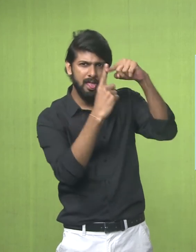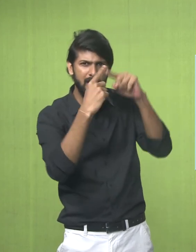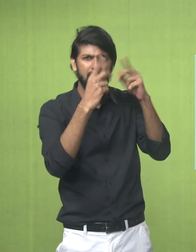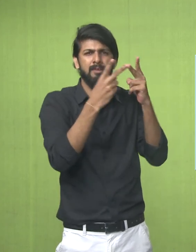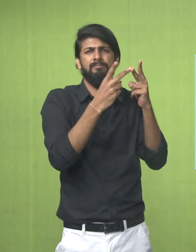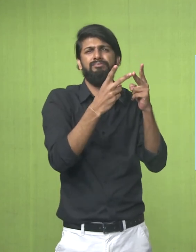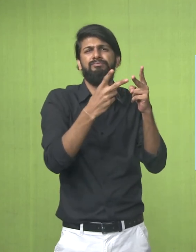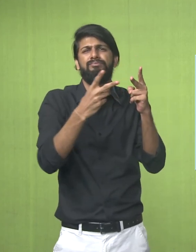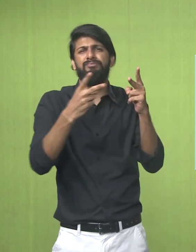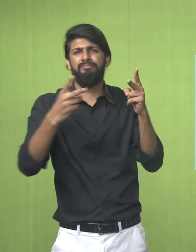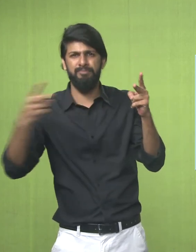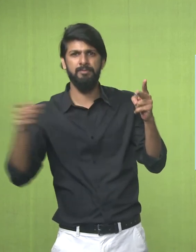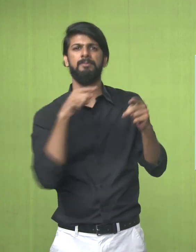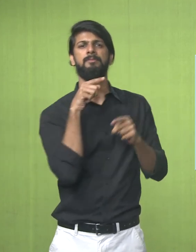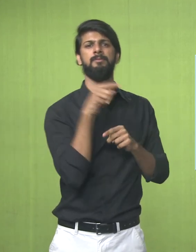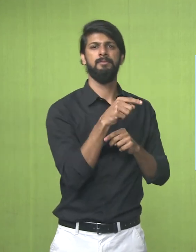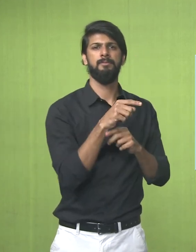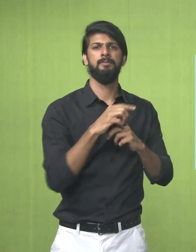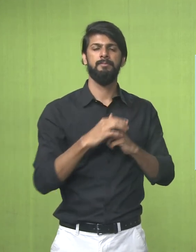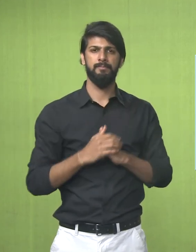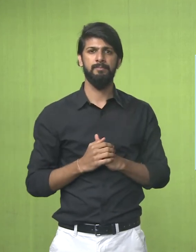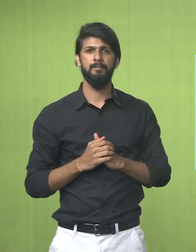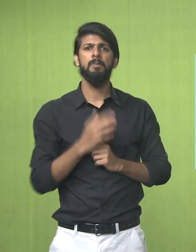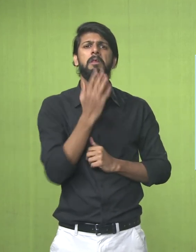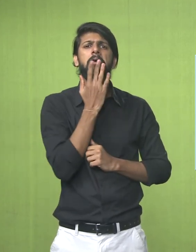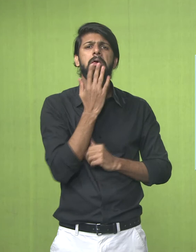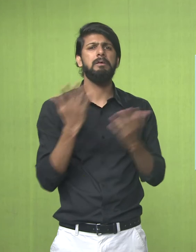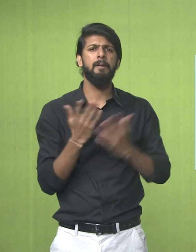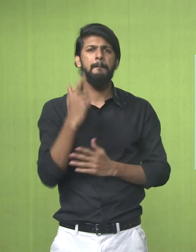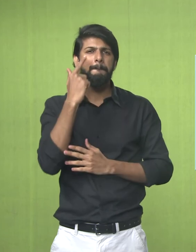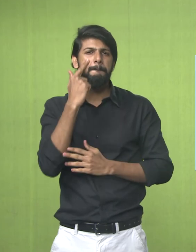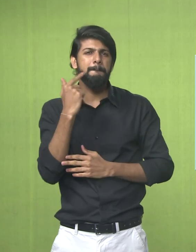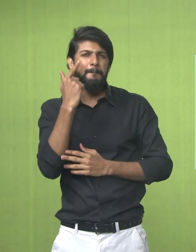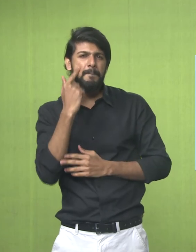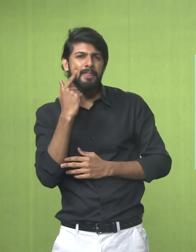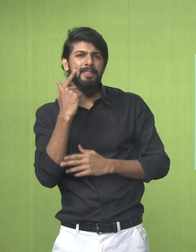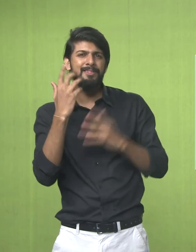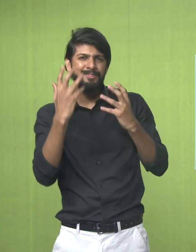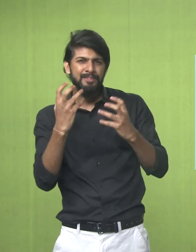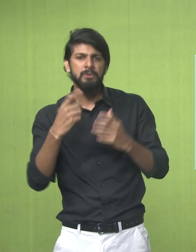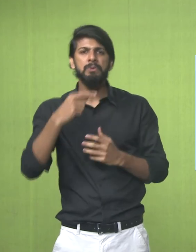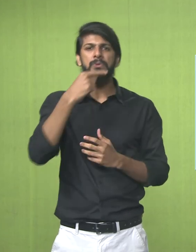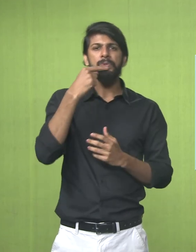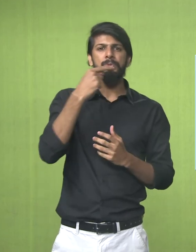With Variation In Thickness And The Colors Primarily Were Buff